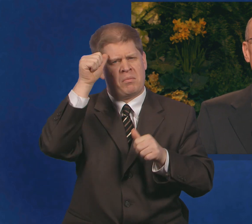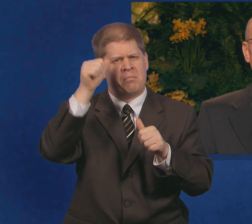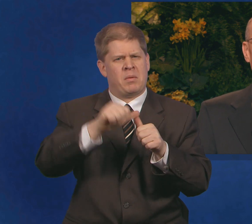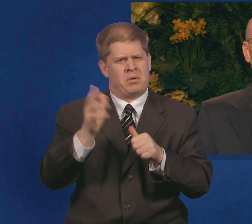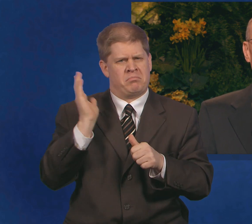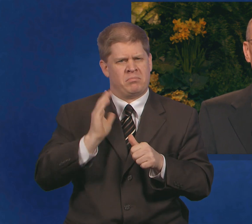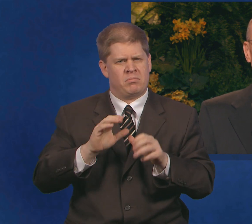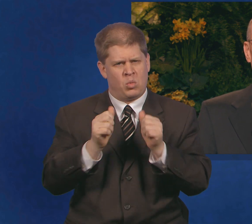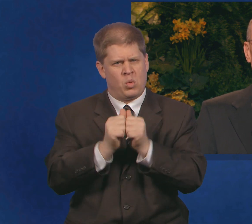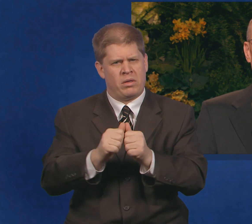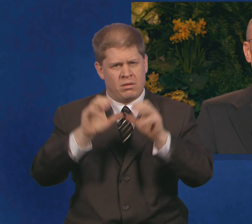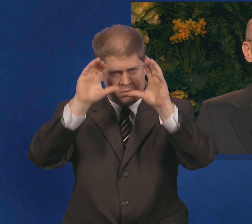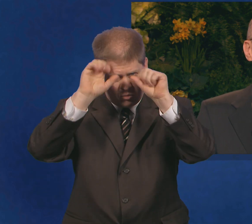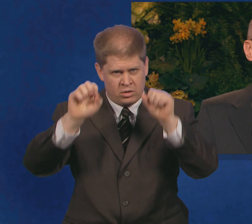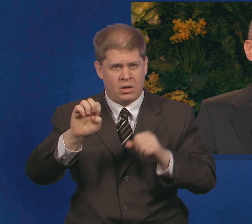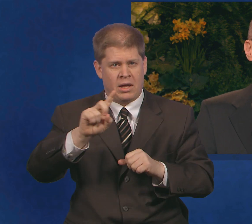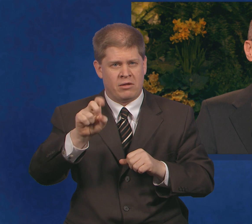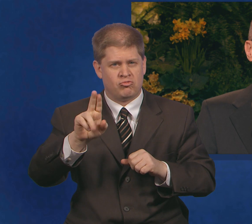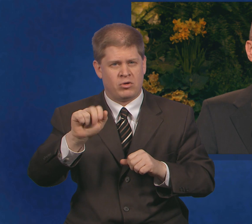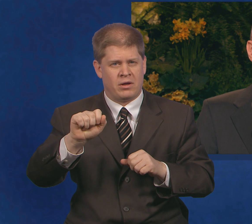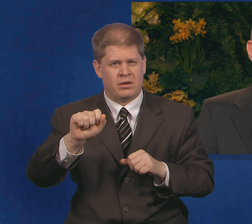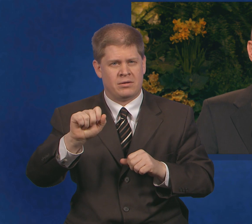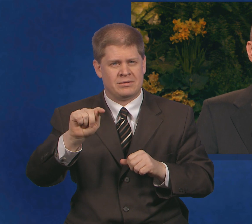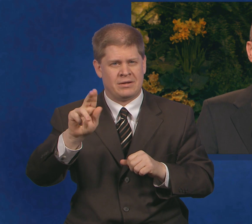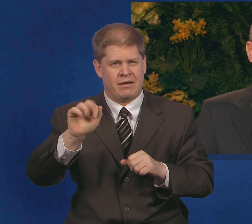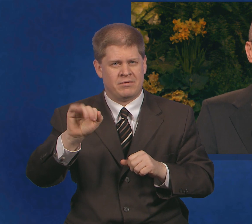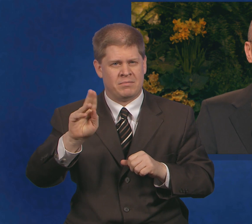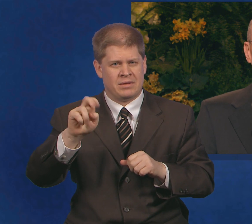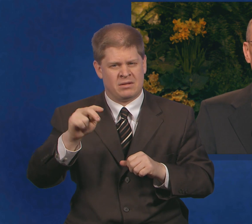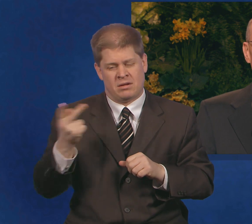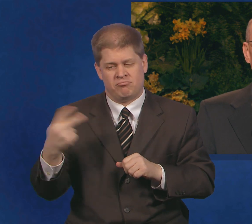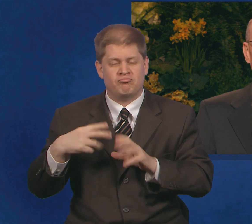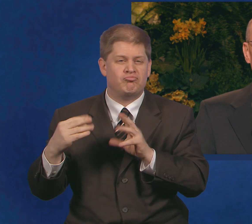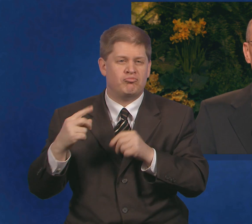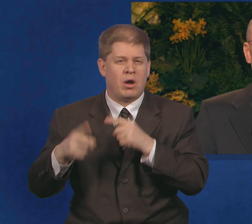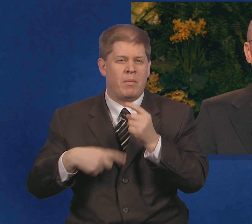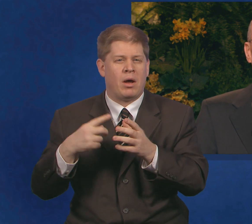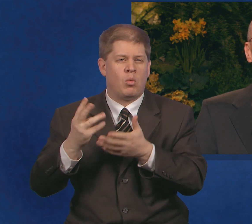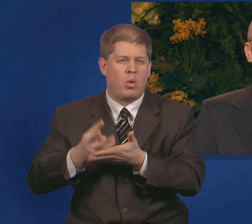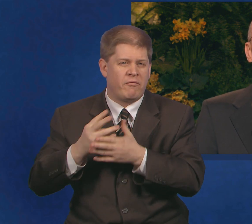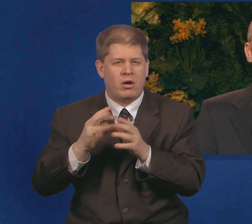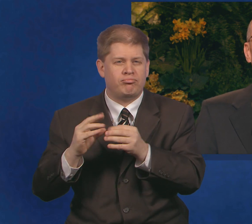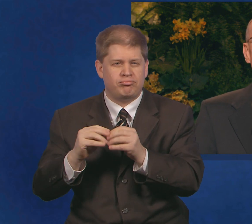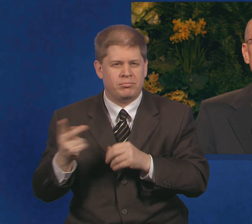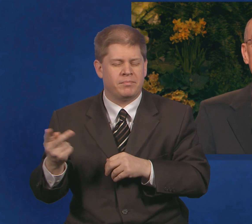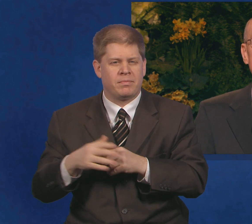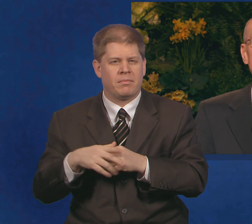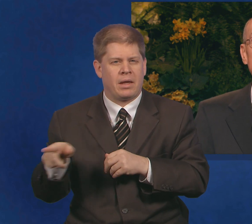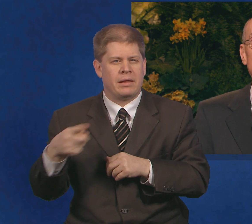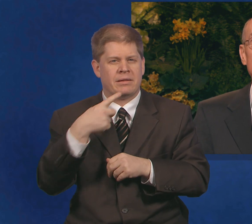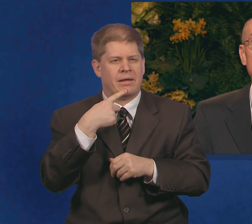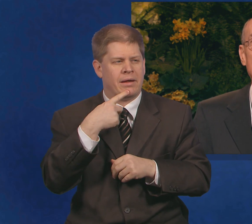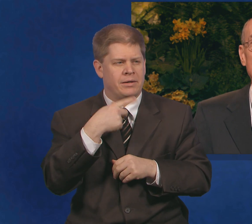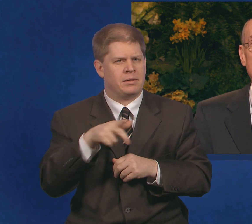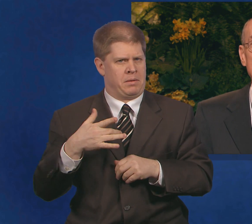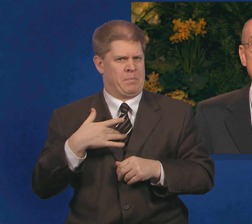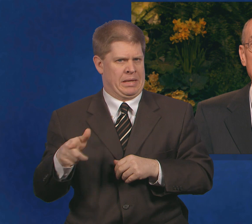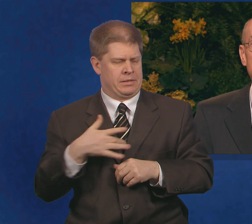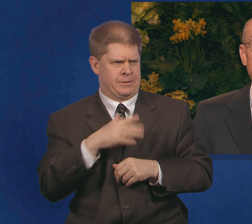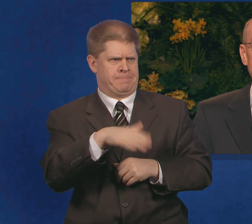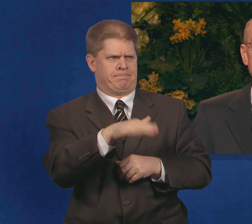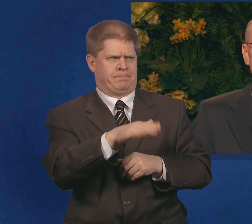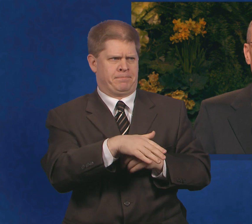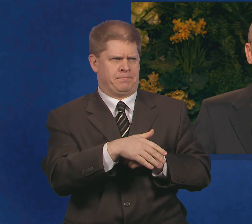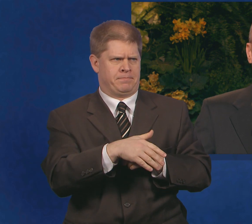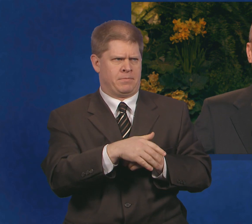President Ezra Taft Benson. We had been talking about welfare service in the Lord's Church. He surprised me with his youthful vigor when he